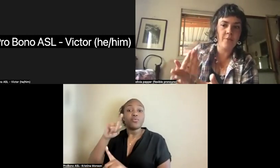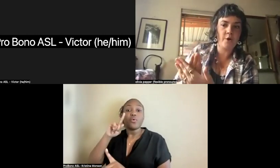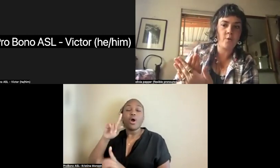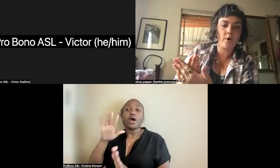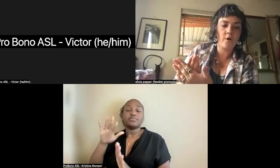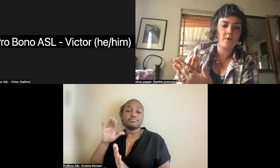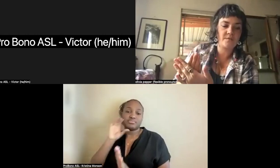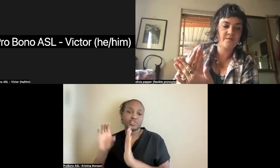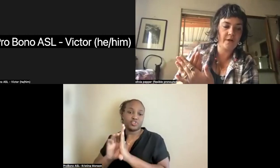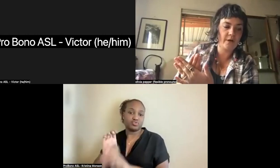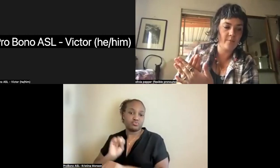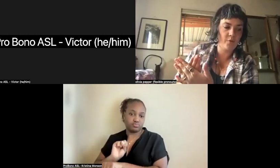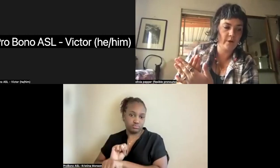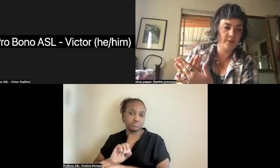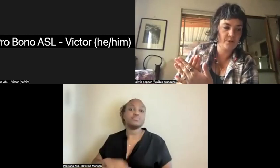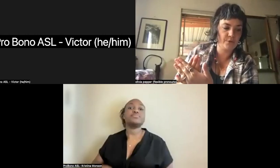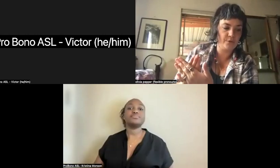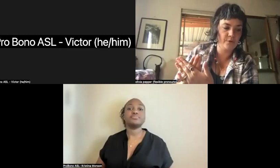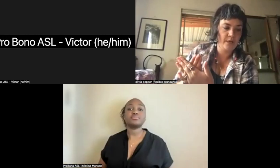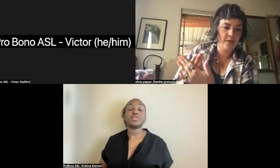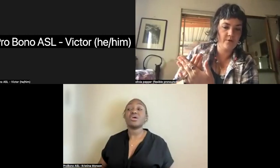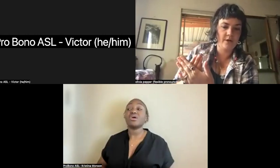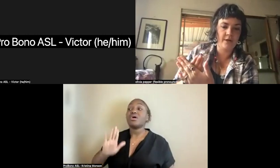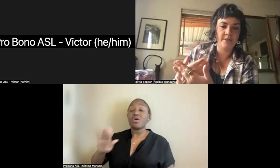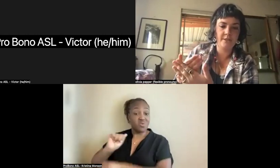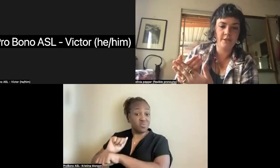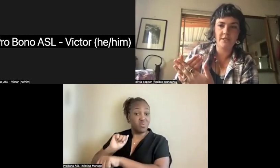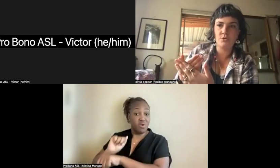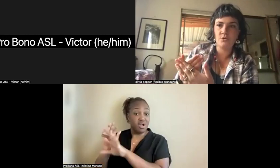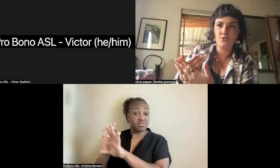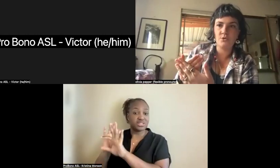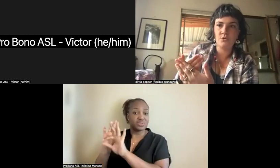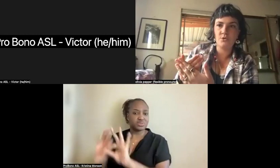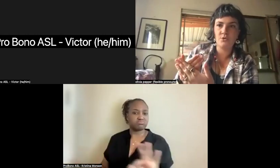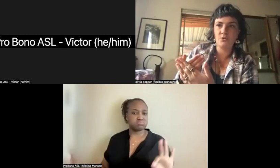but her work was very important to the indigenous